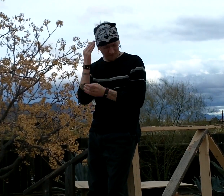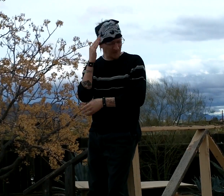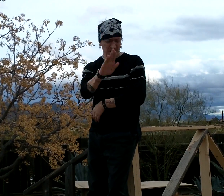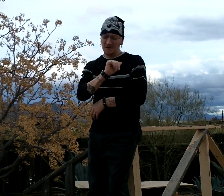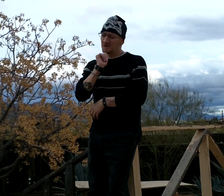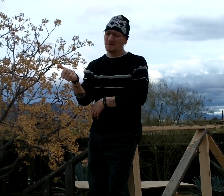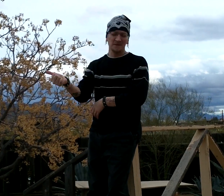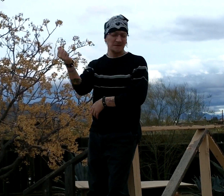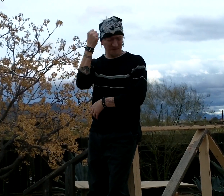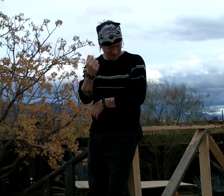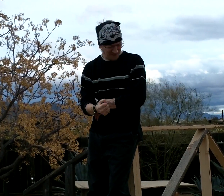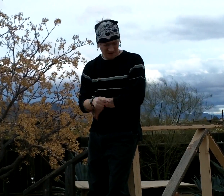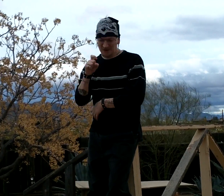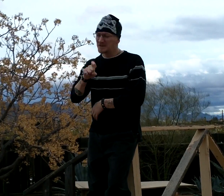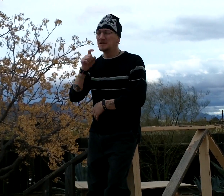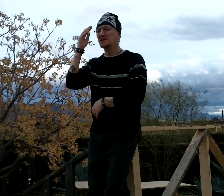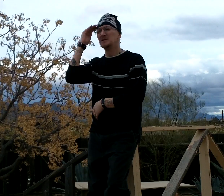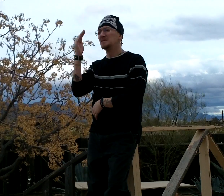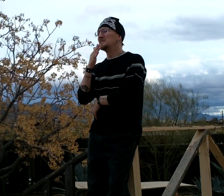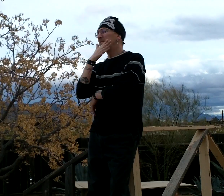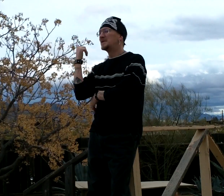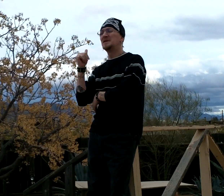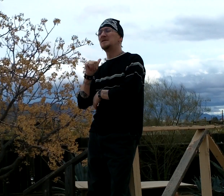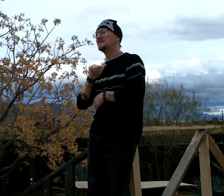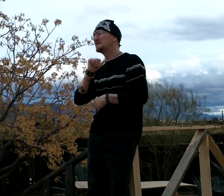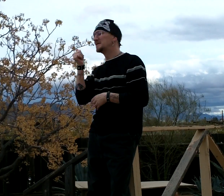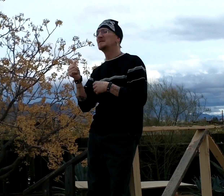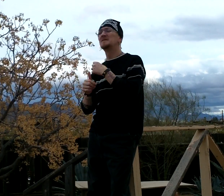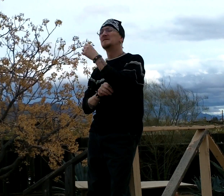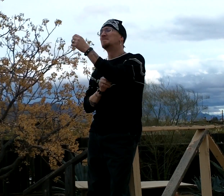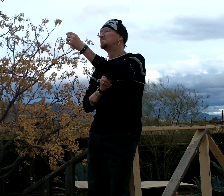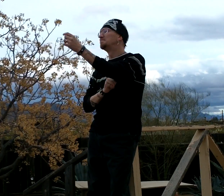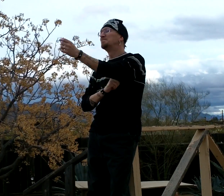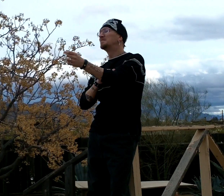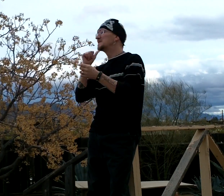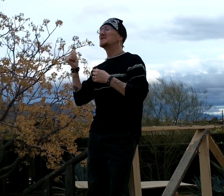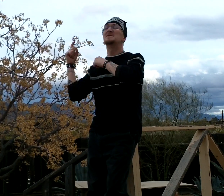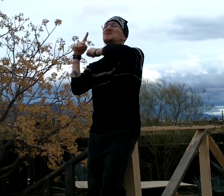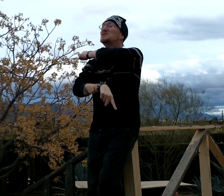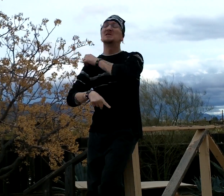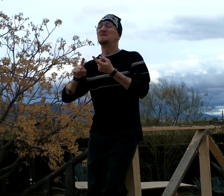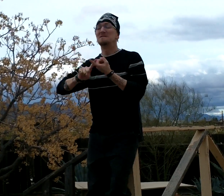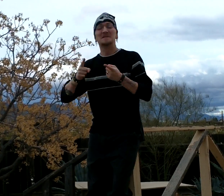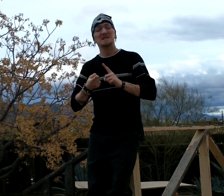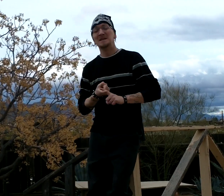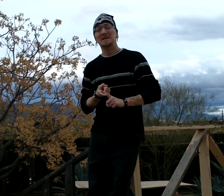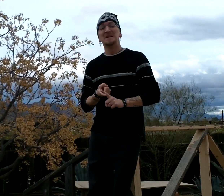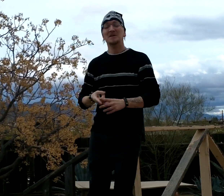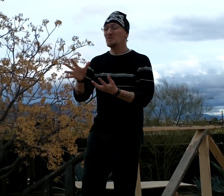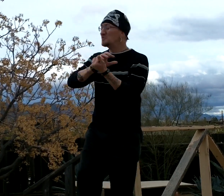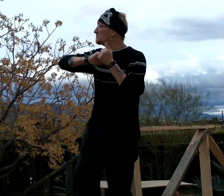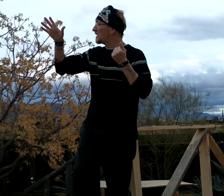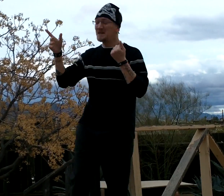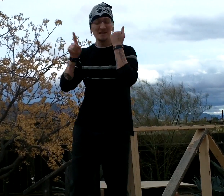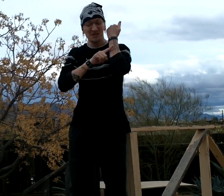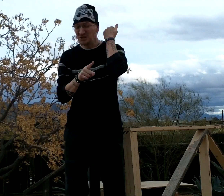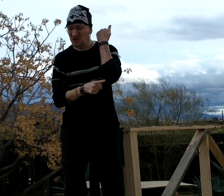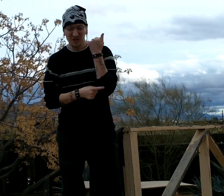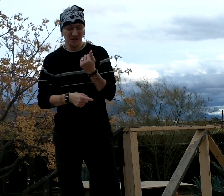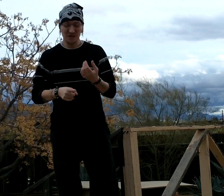should've known better to cheat or cry Wasted the chance that I'd better give up So